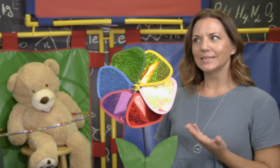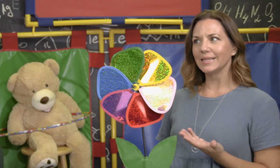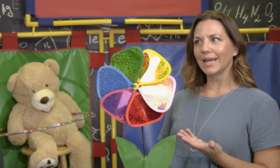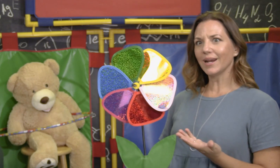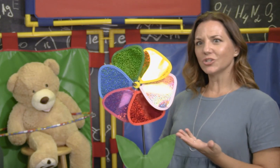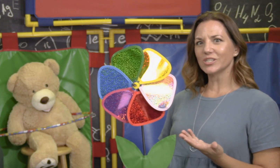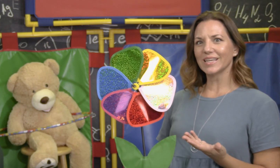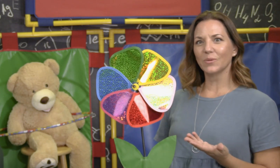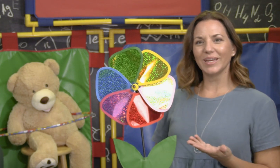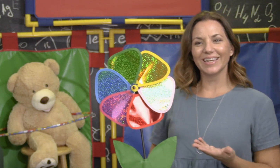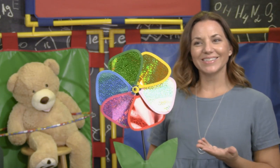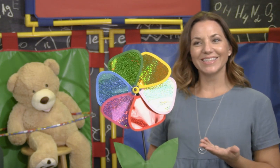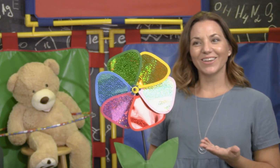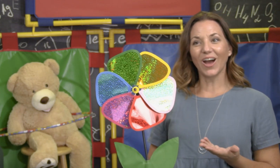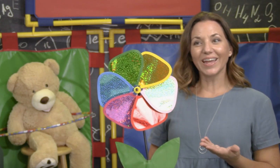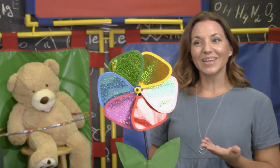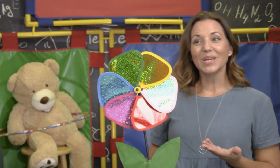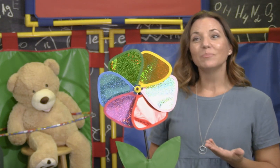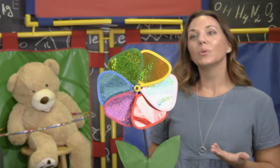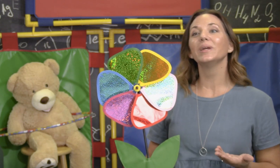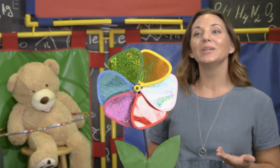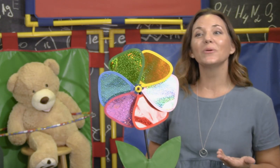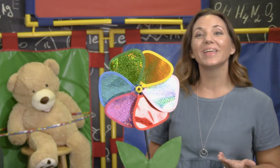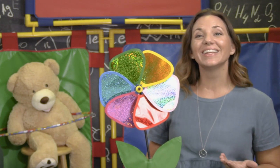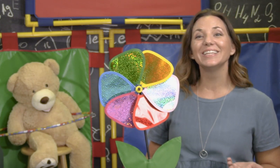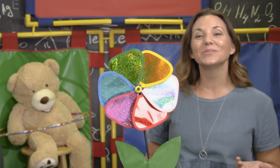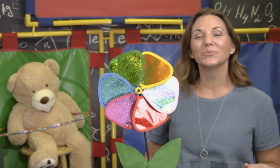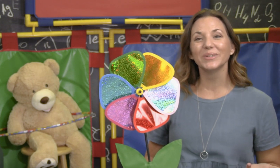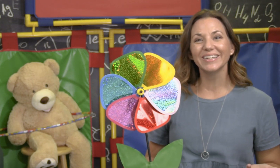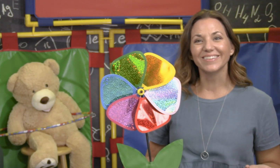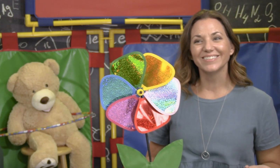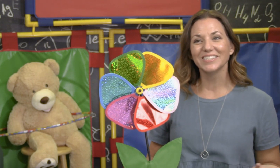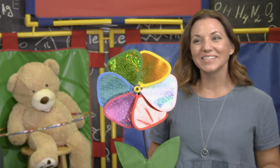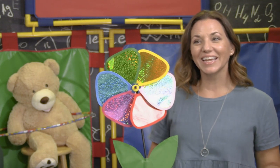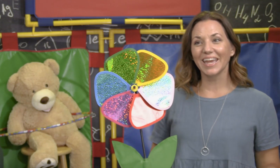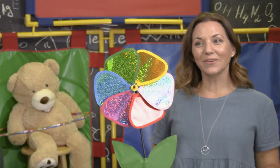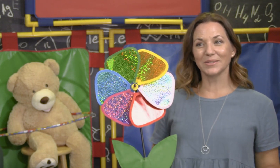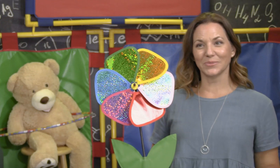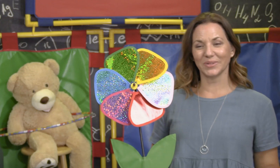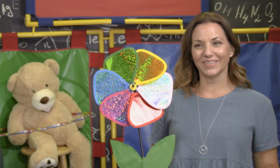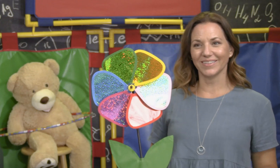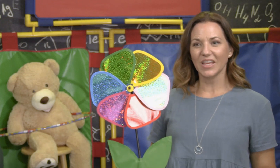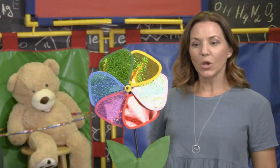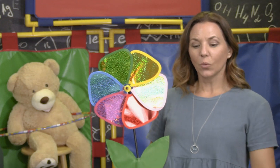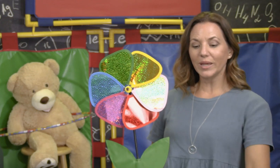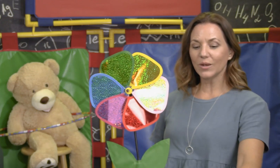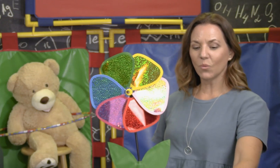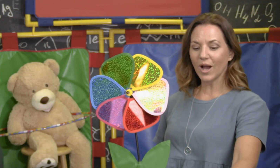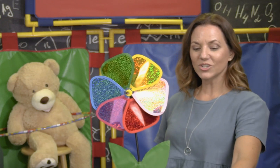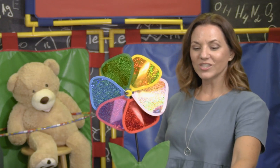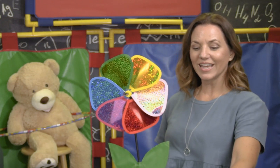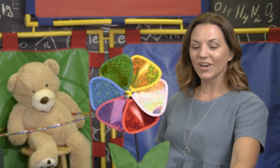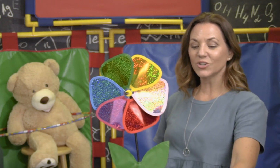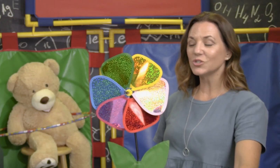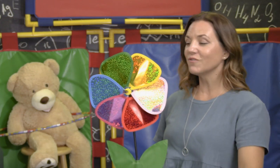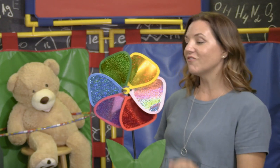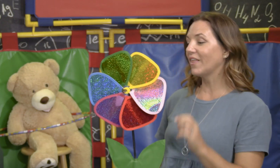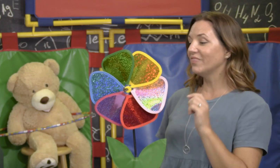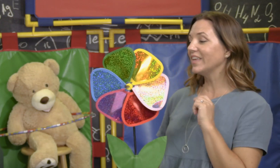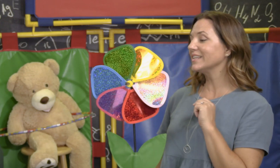see air just like we can't see God, but we know that he's real just like air is real. We can watch the air do fun things